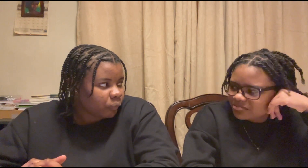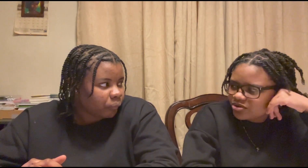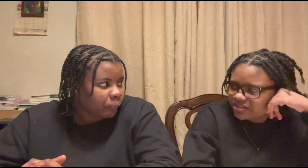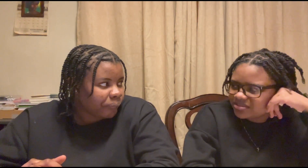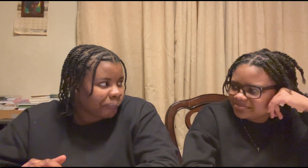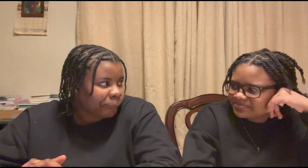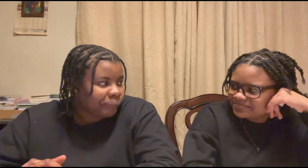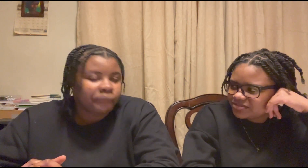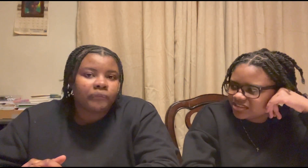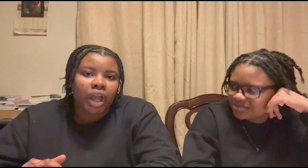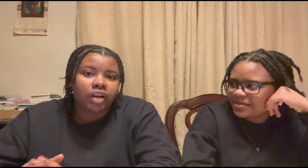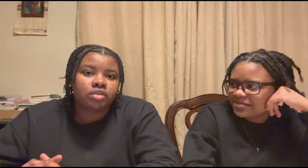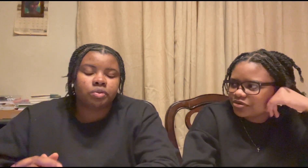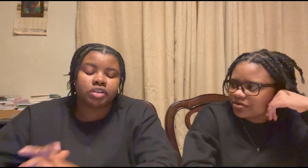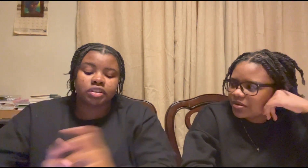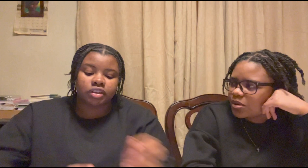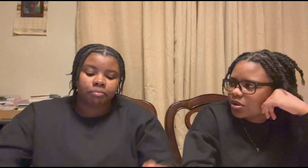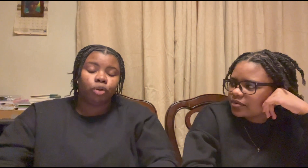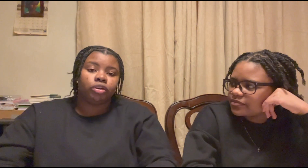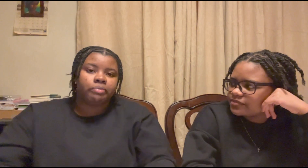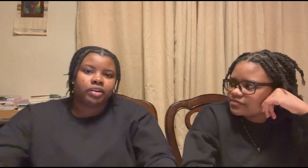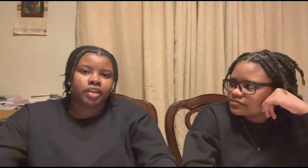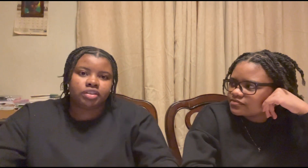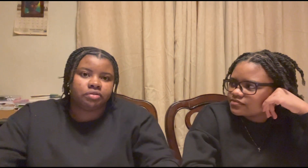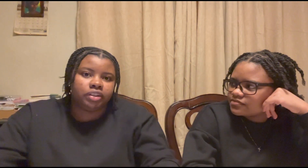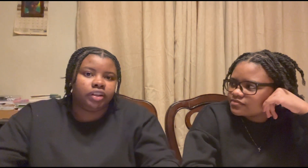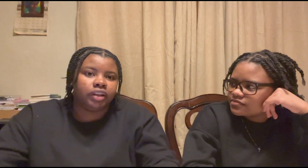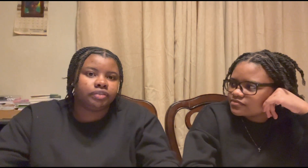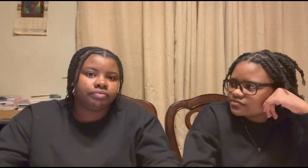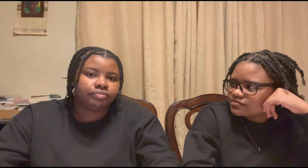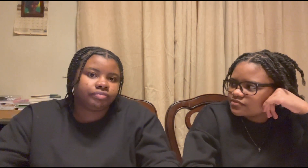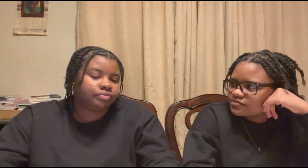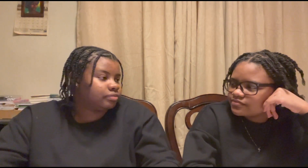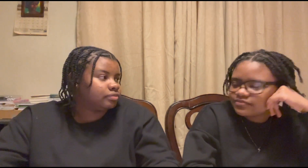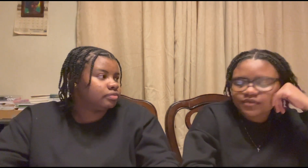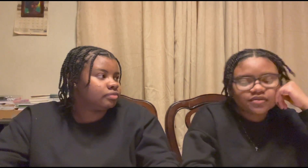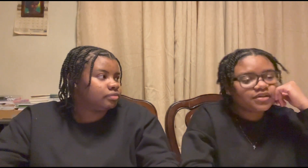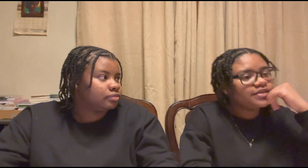bunny up i just want to see a polar there that's really it okay